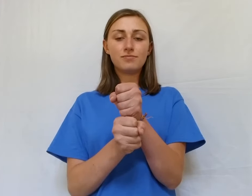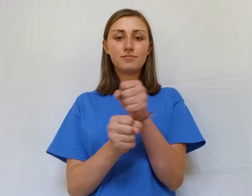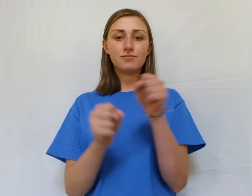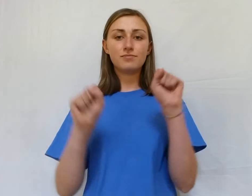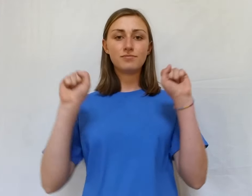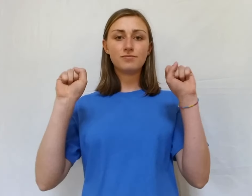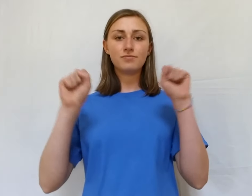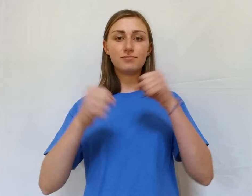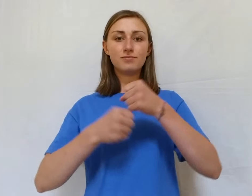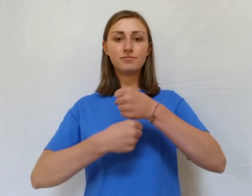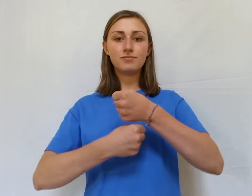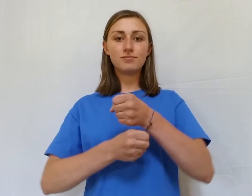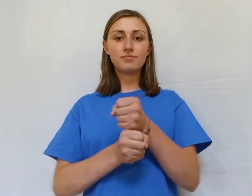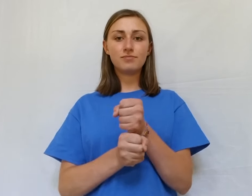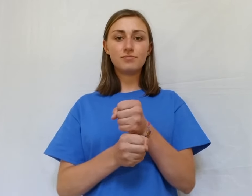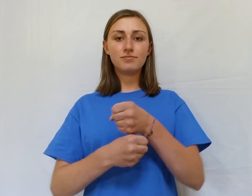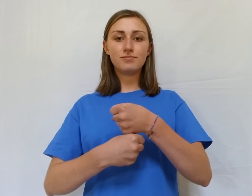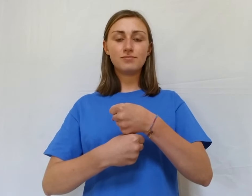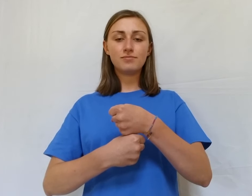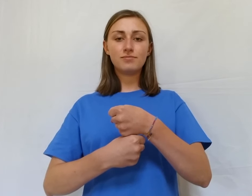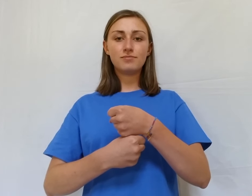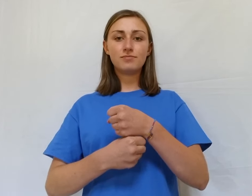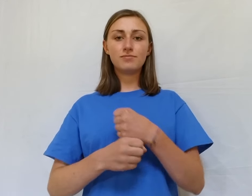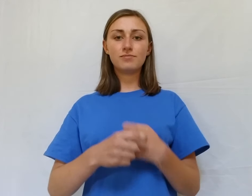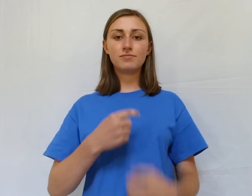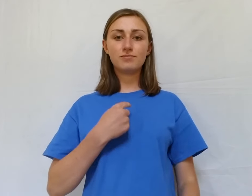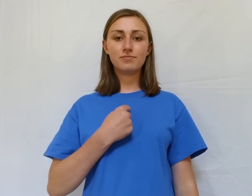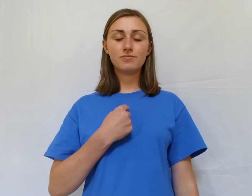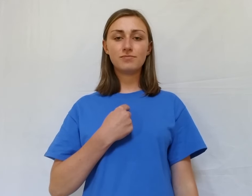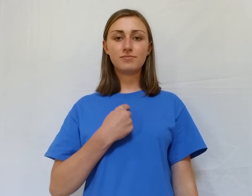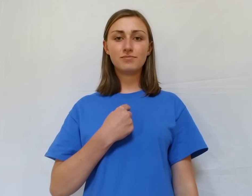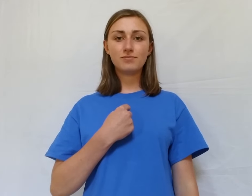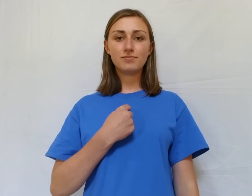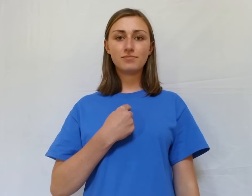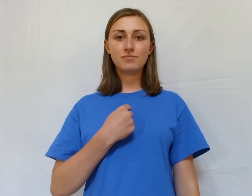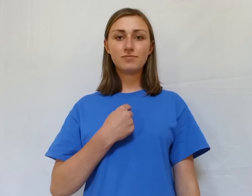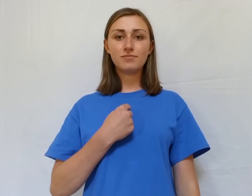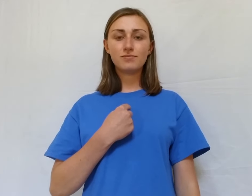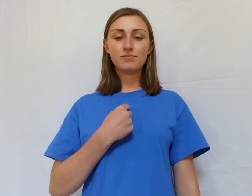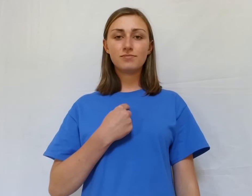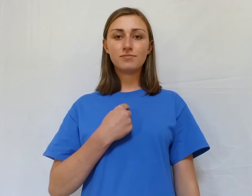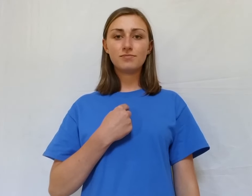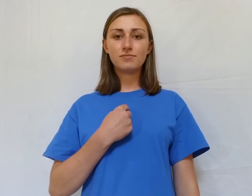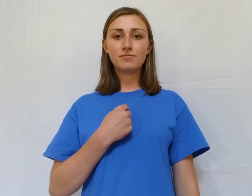twist Me Point to yourself Want to say